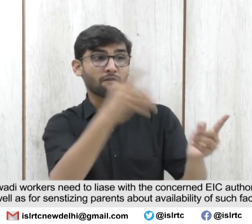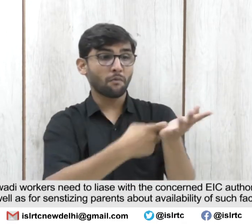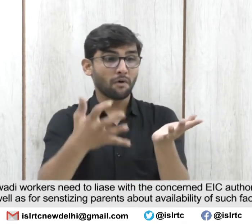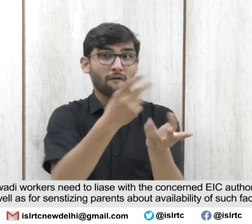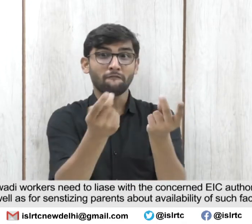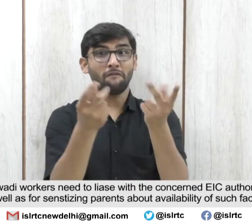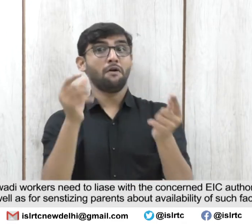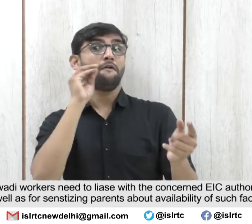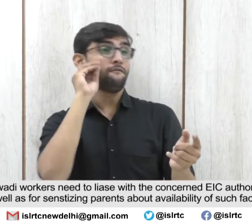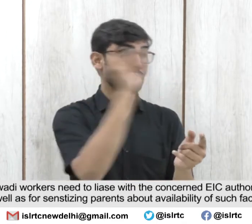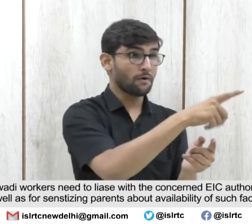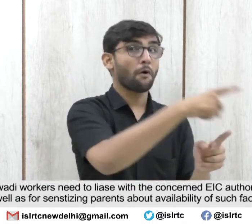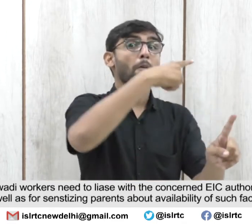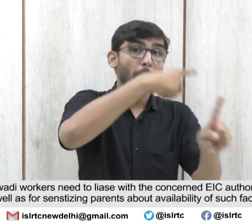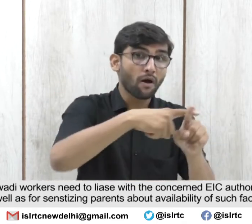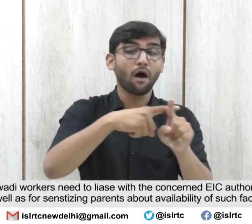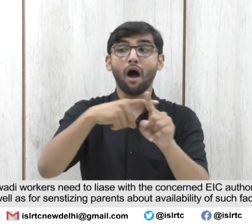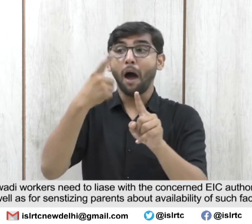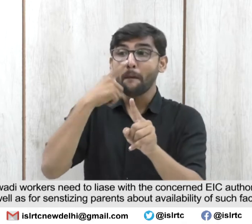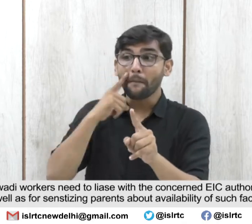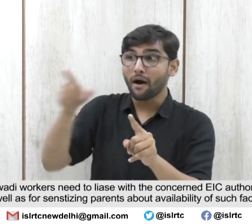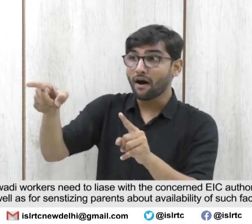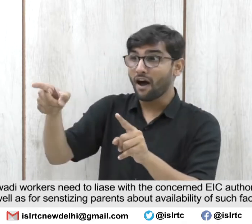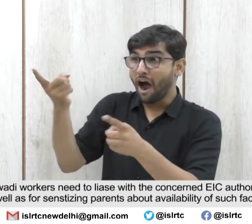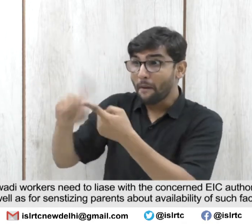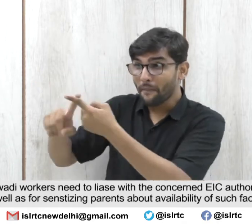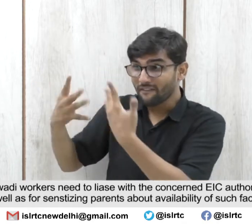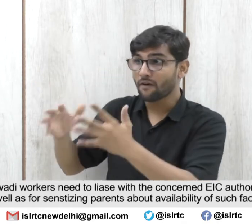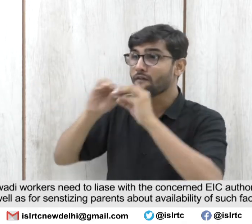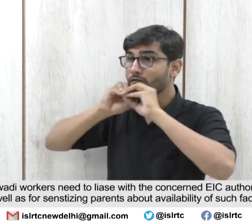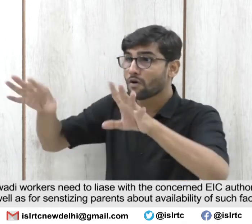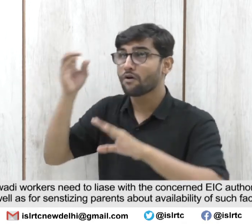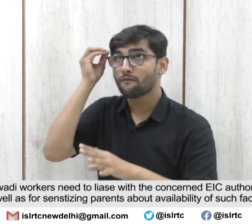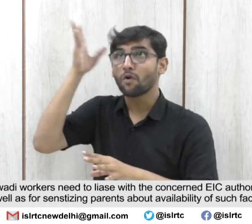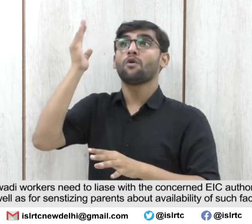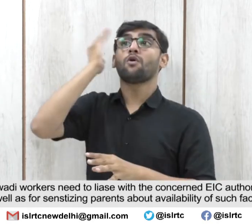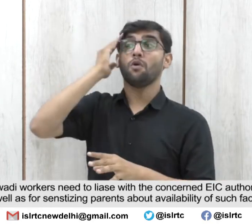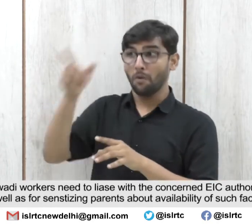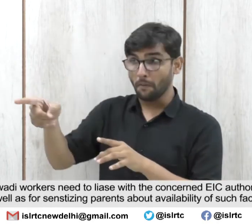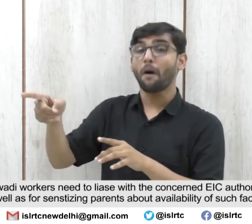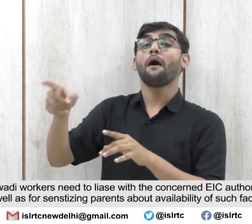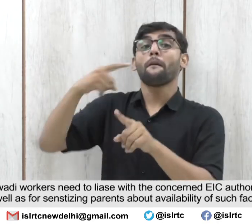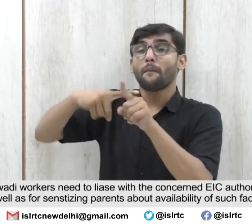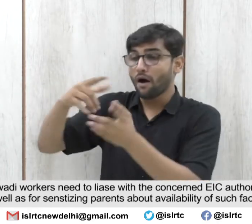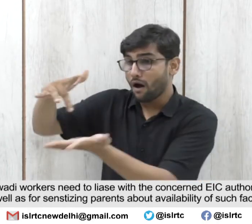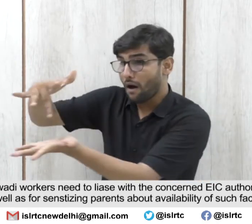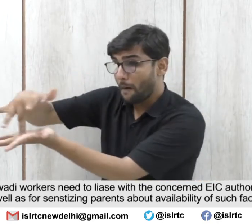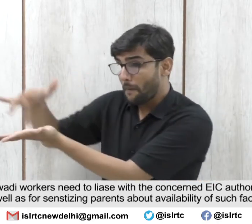as well as for sensitizing parents about availability of